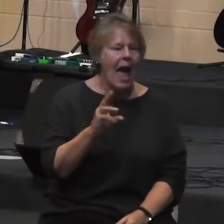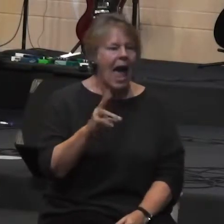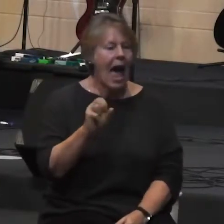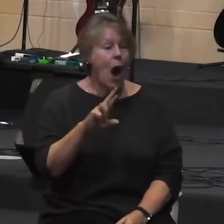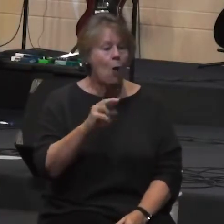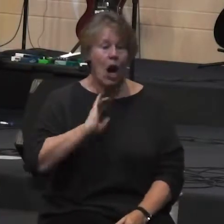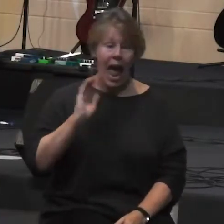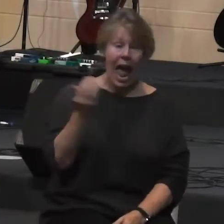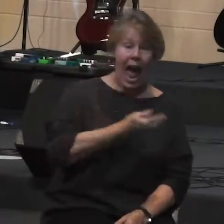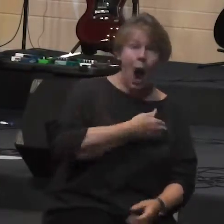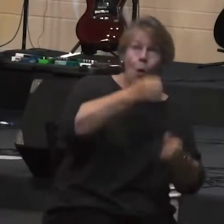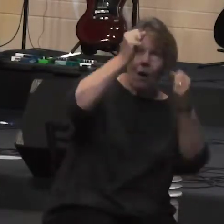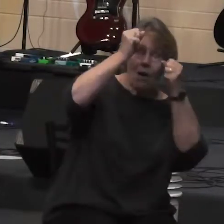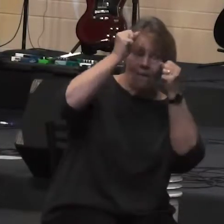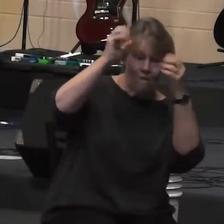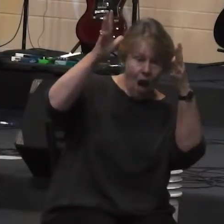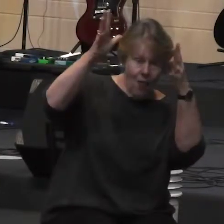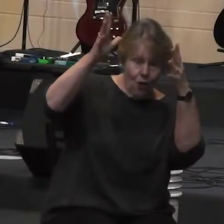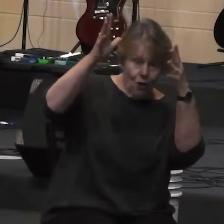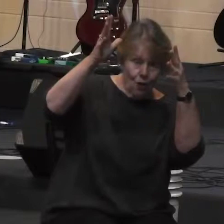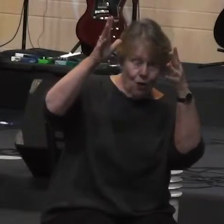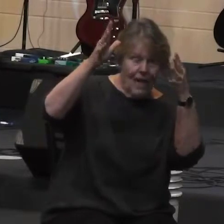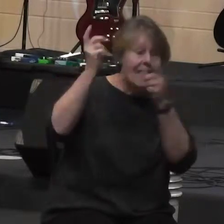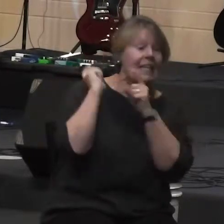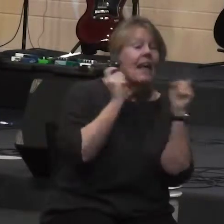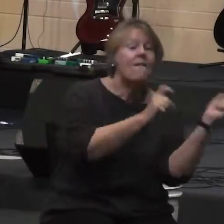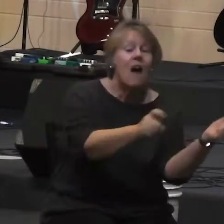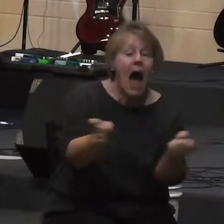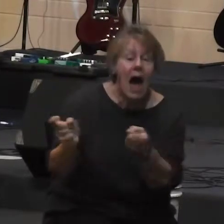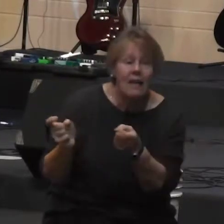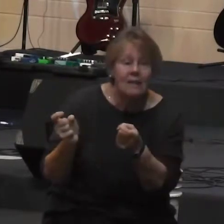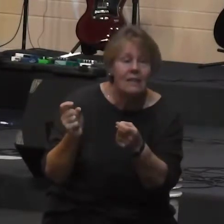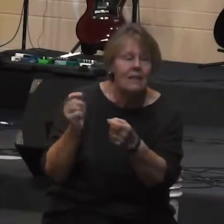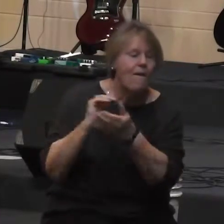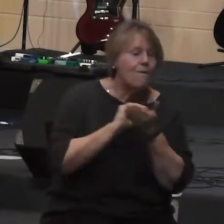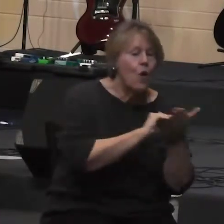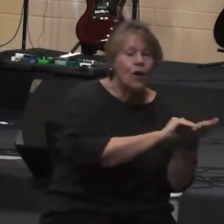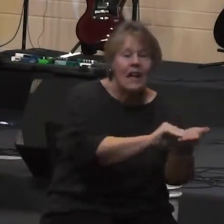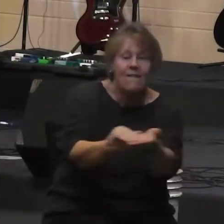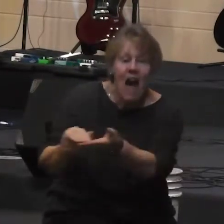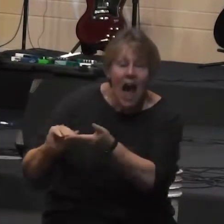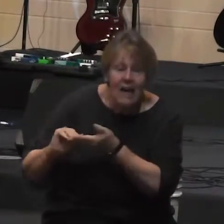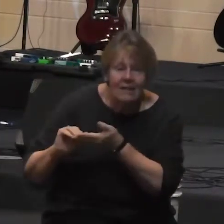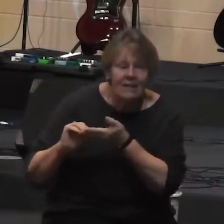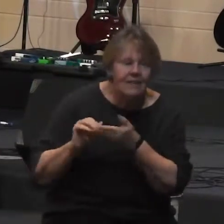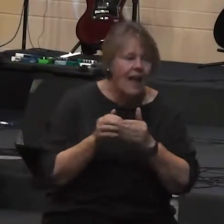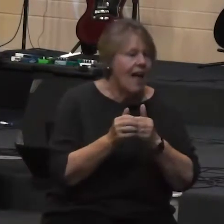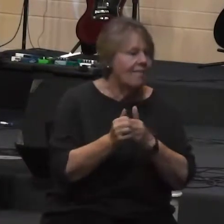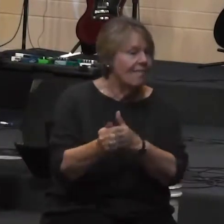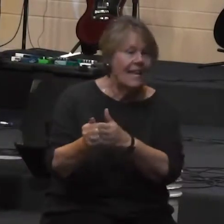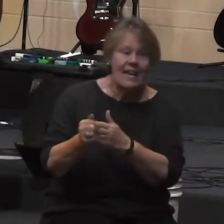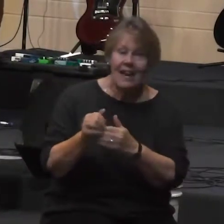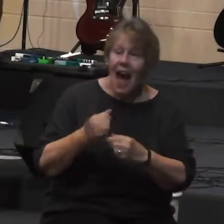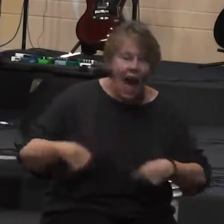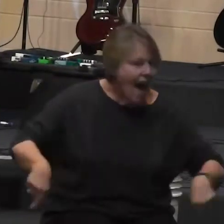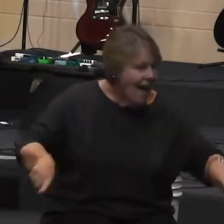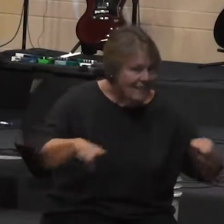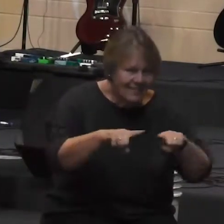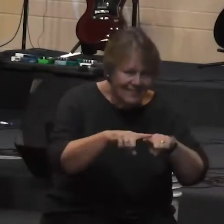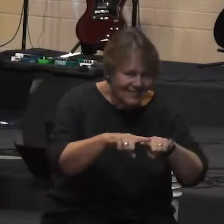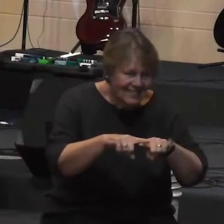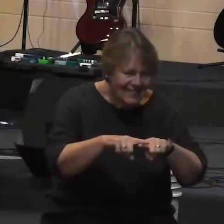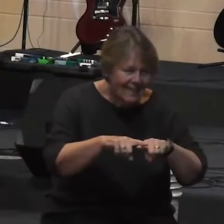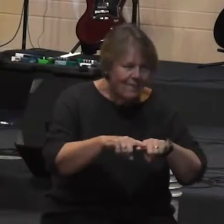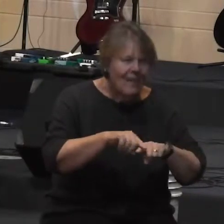give us our bread, forgive us our debts, lead us not into temptation. The whole prayer